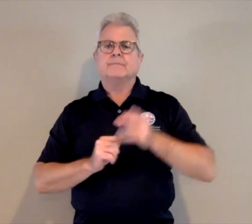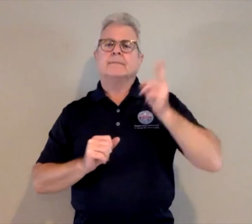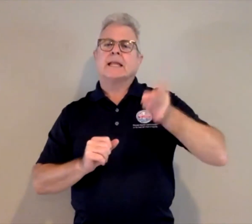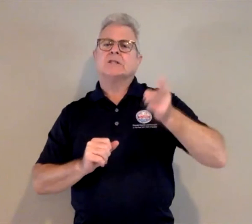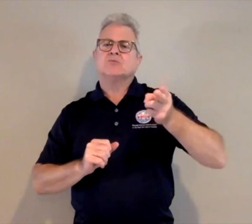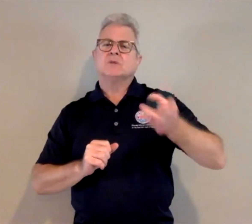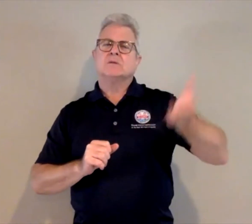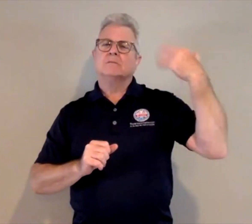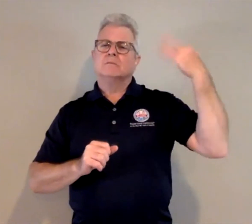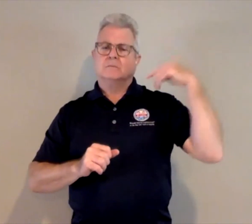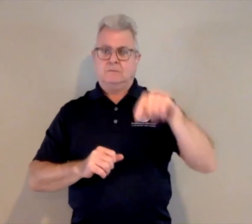disability category.